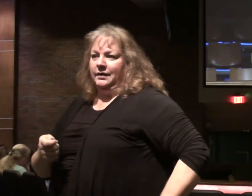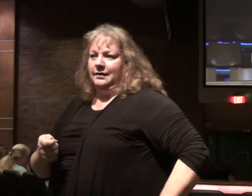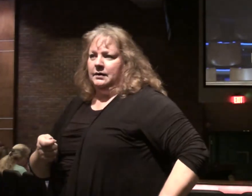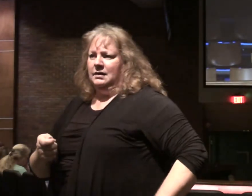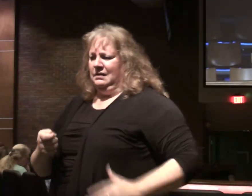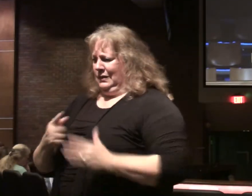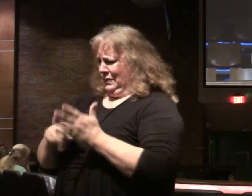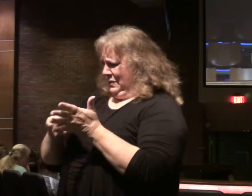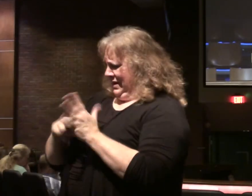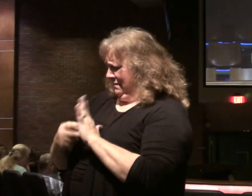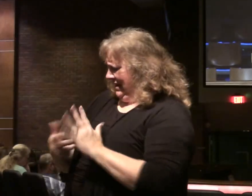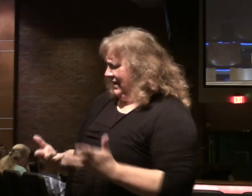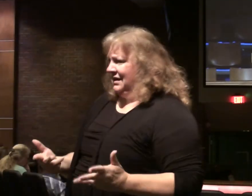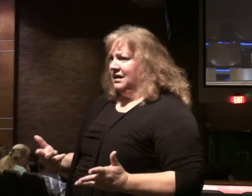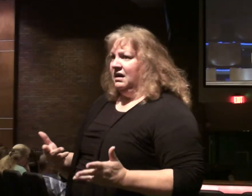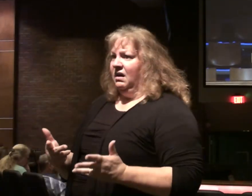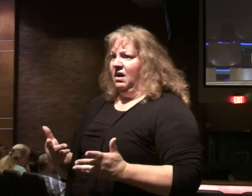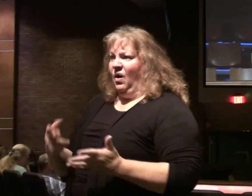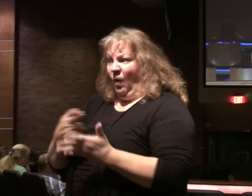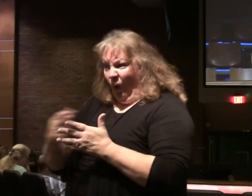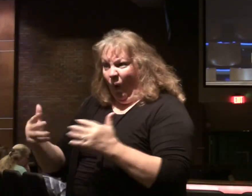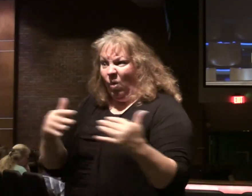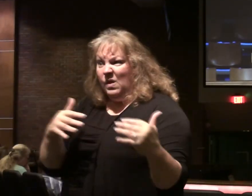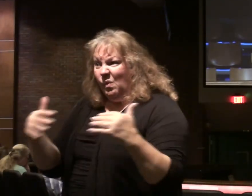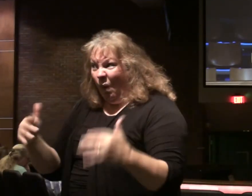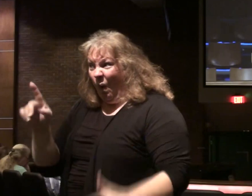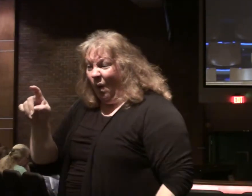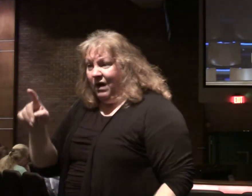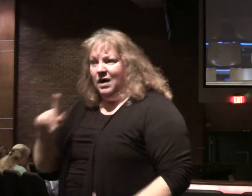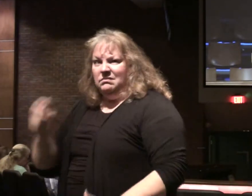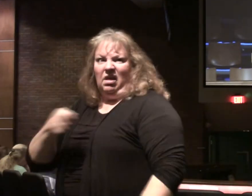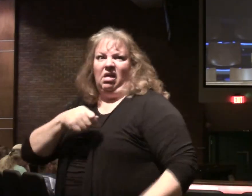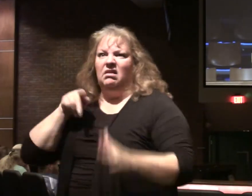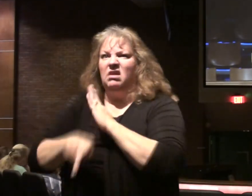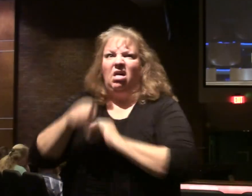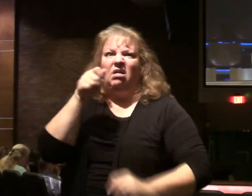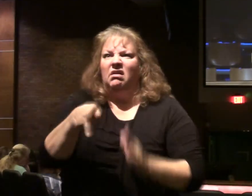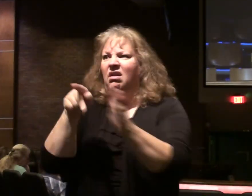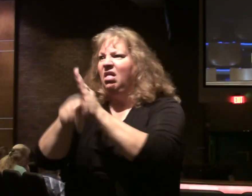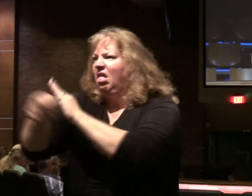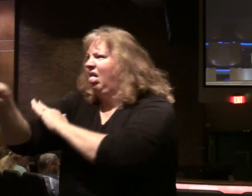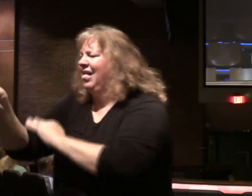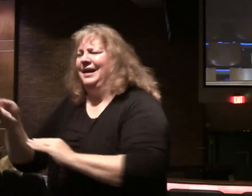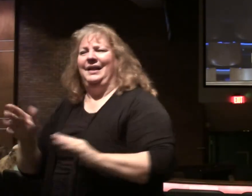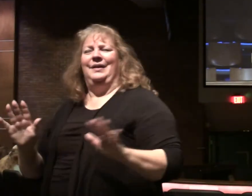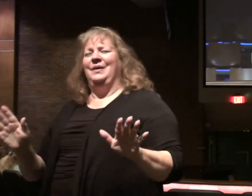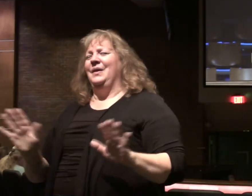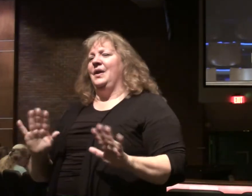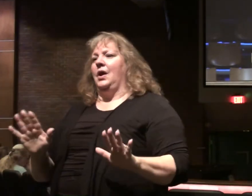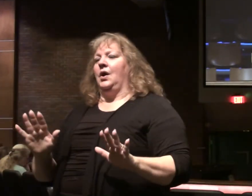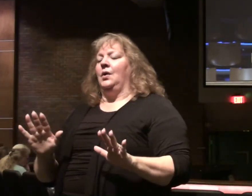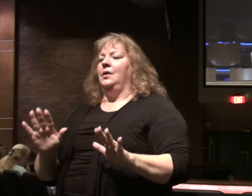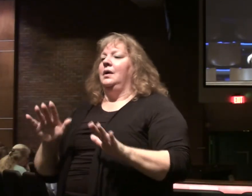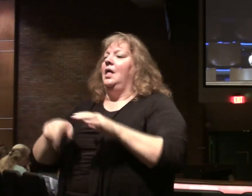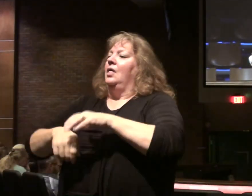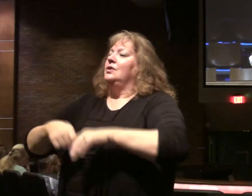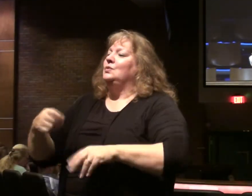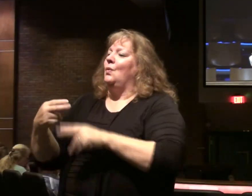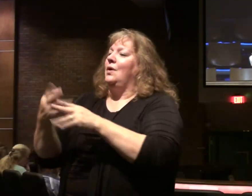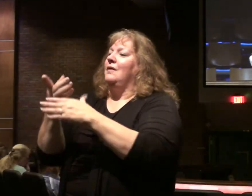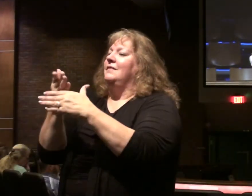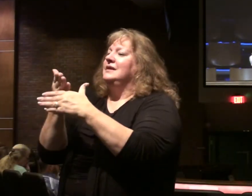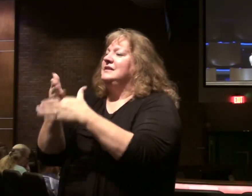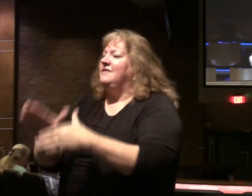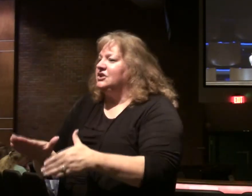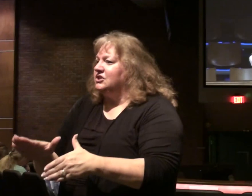What do you mean? We're supposed to do holy war? Pick up our sword and go slaughters? No, what's he talking about? The sword of division. Verse 35.